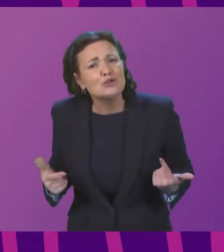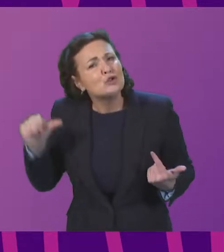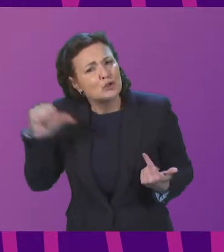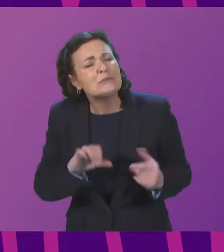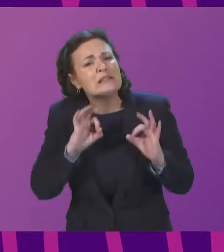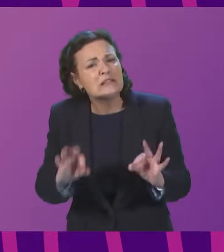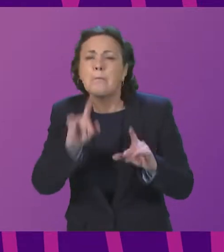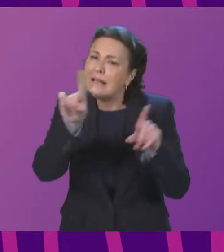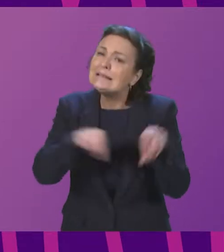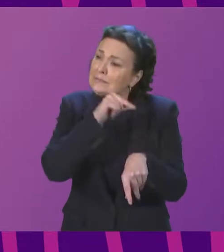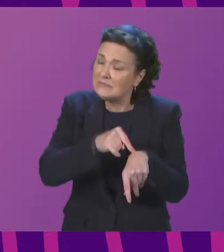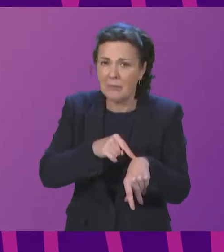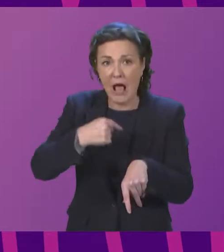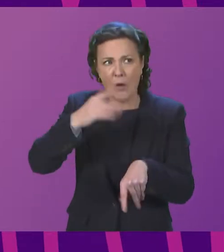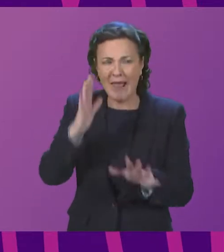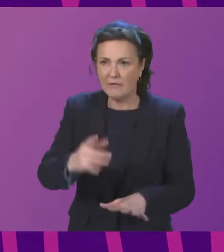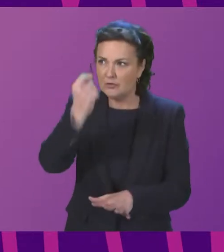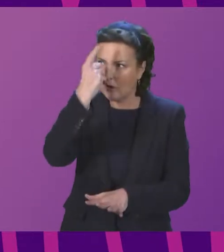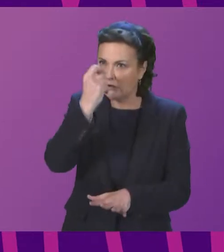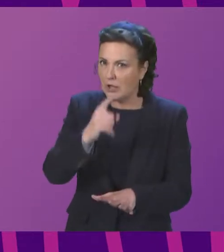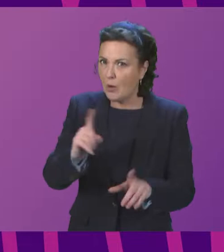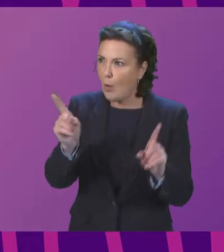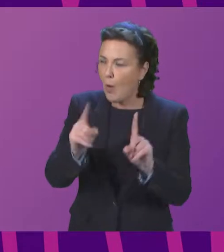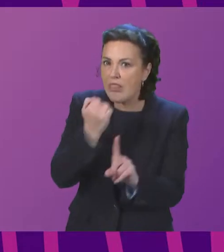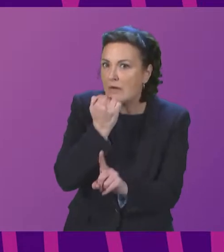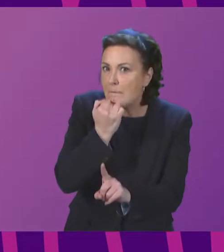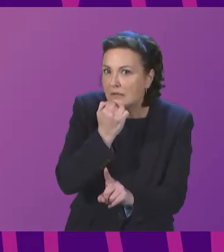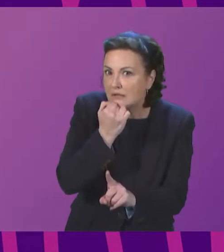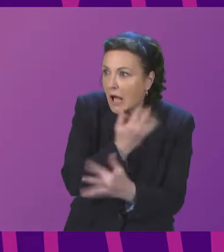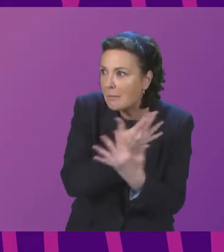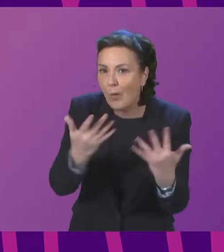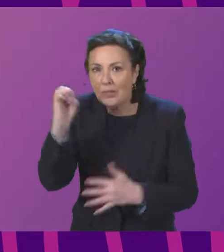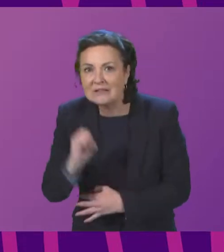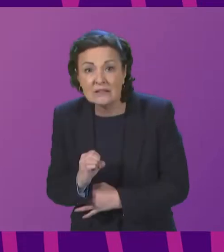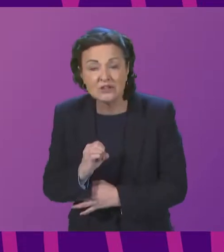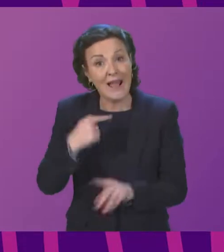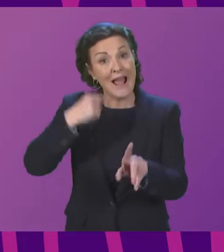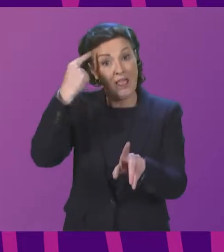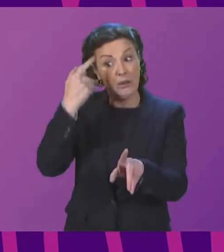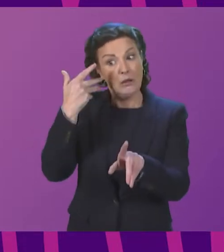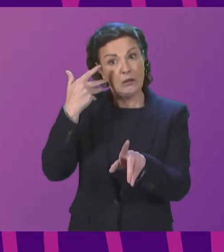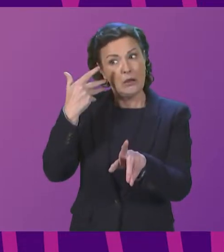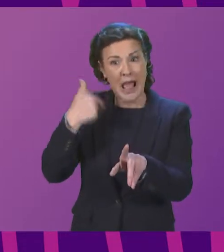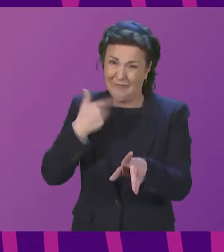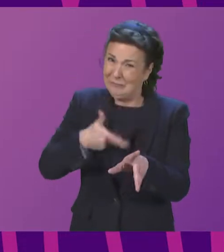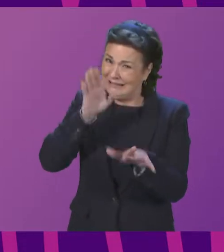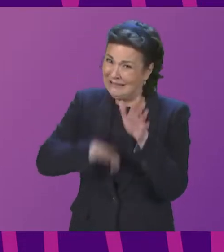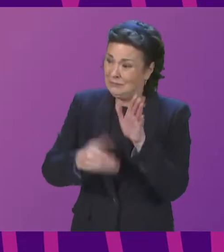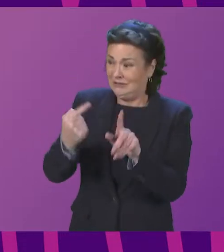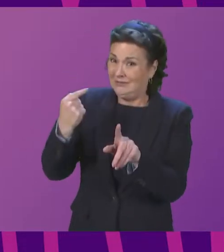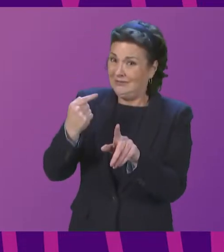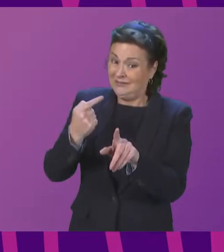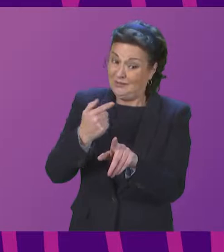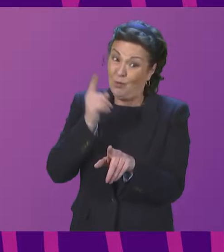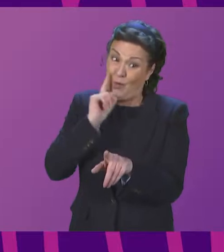it's really important that we understand the scale I think um based on what's happened previously and our experience of what's happened to the